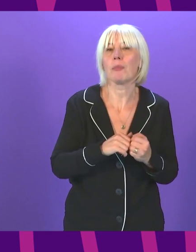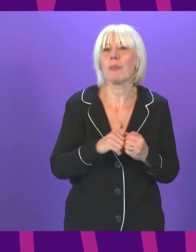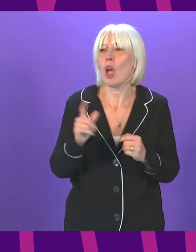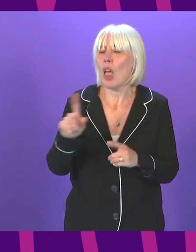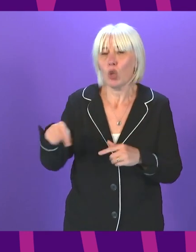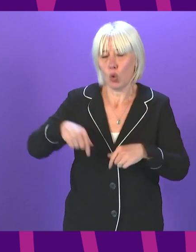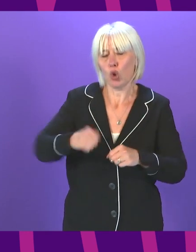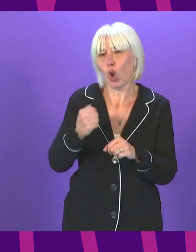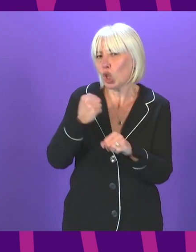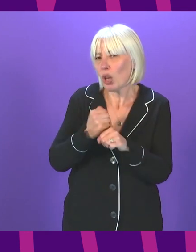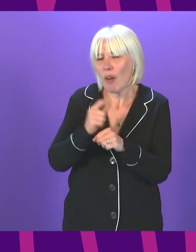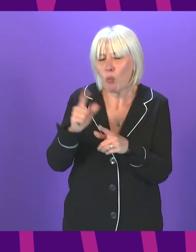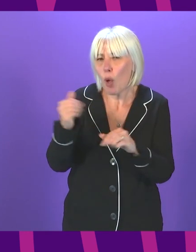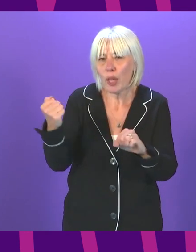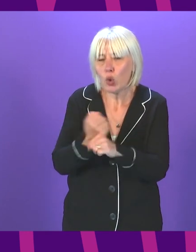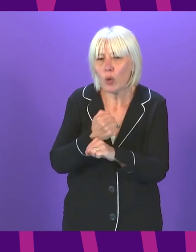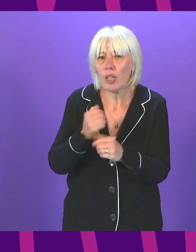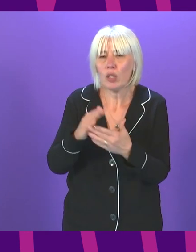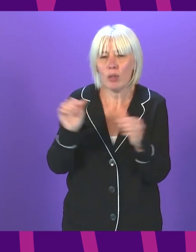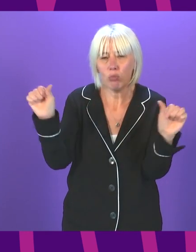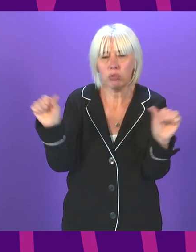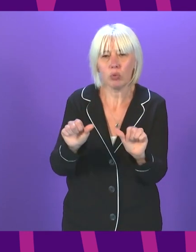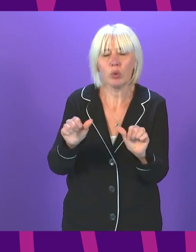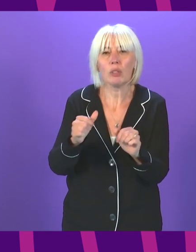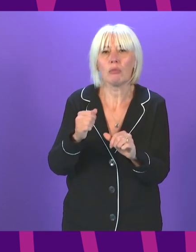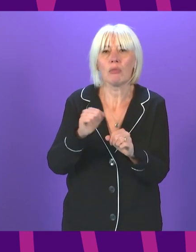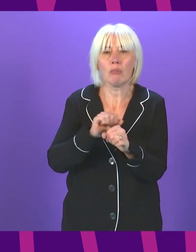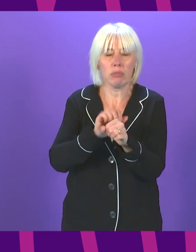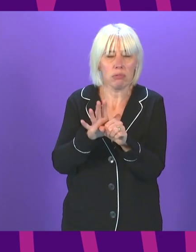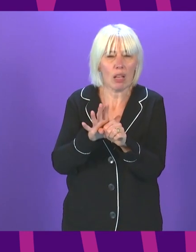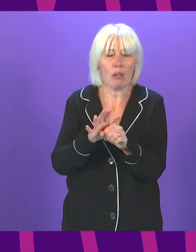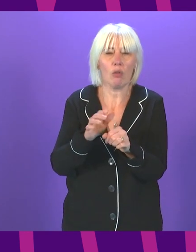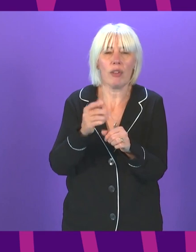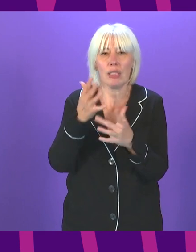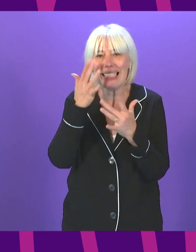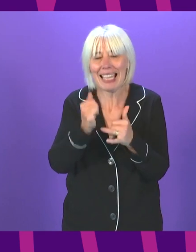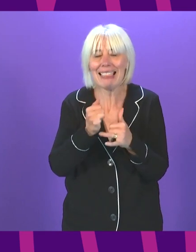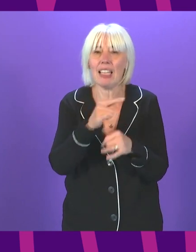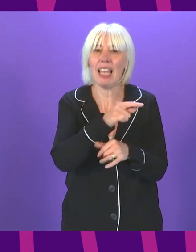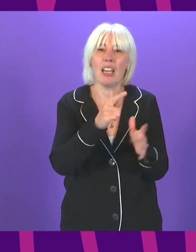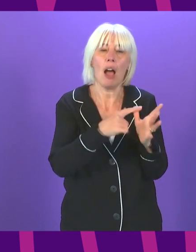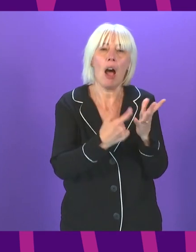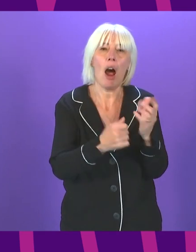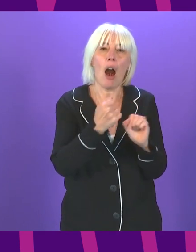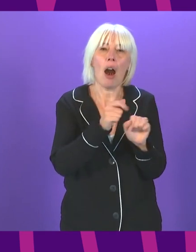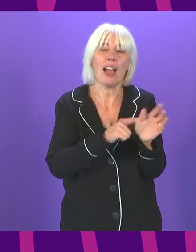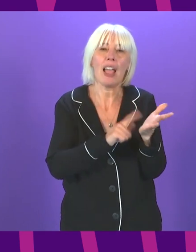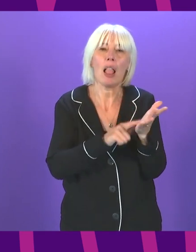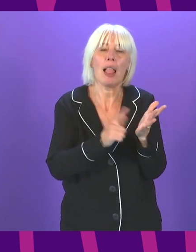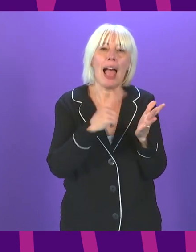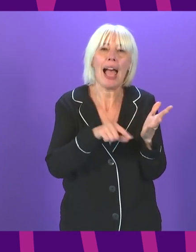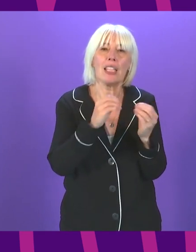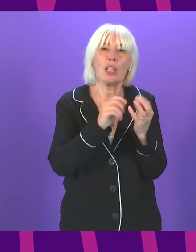the Scottish Government is taking to increase COVID-19 testing capacity in Argyle and Butte. First Minister. Well, I thank Jenny Minto